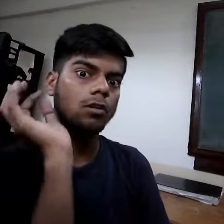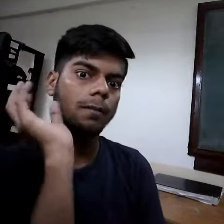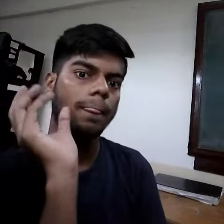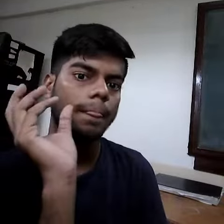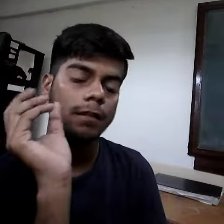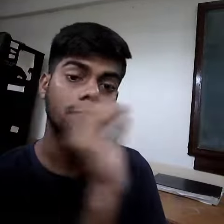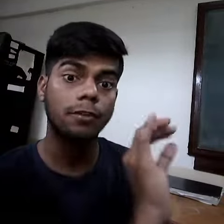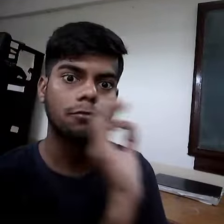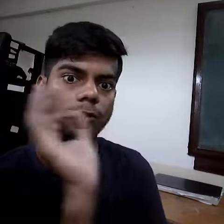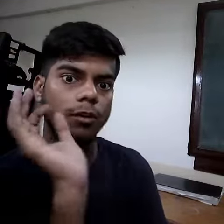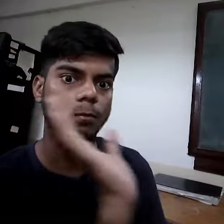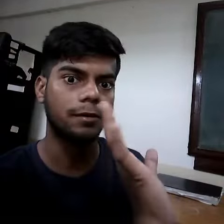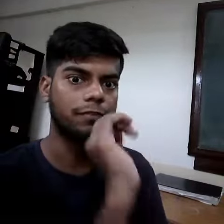on, now we will talk briefly.